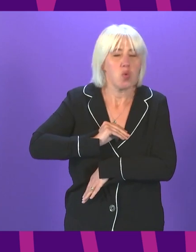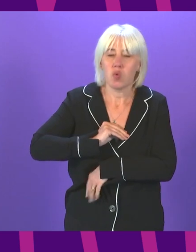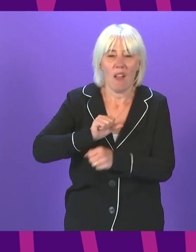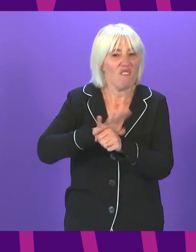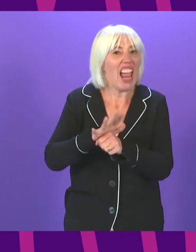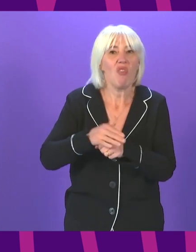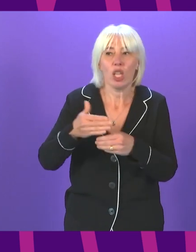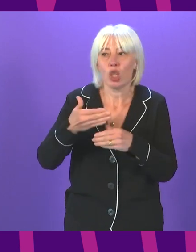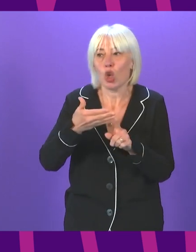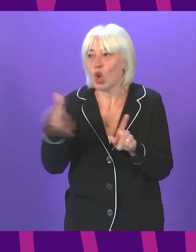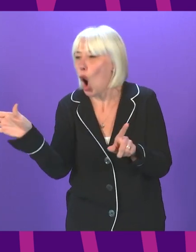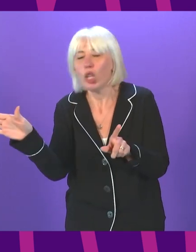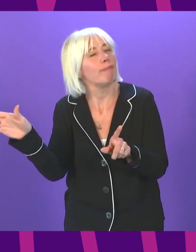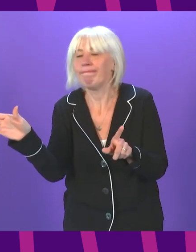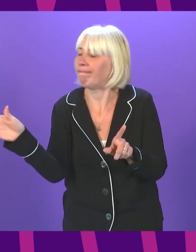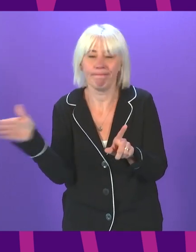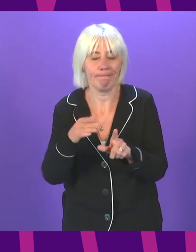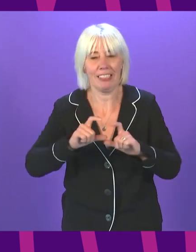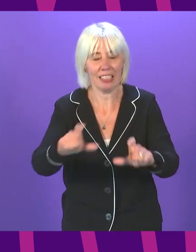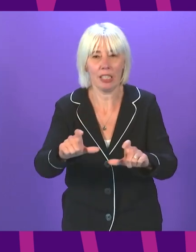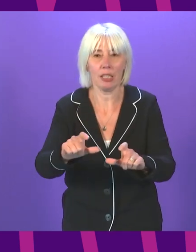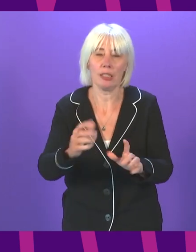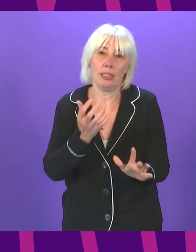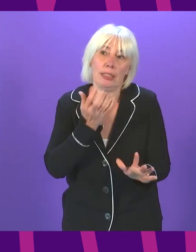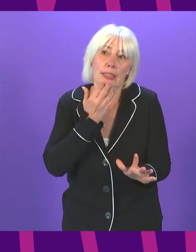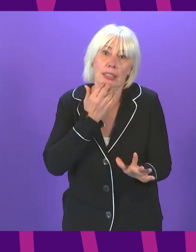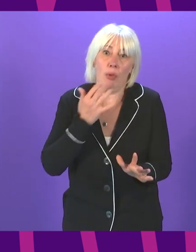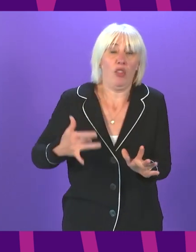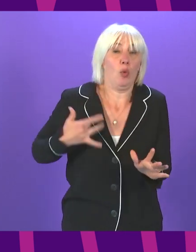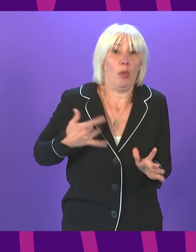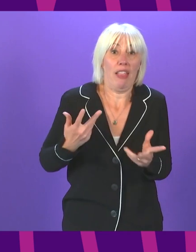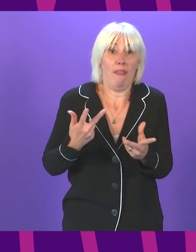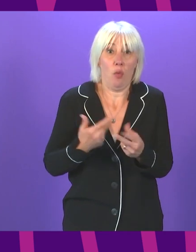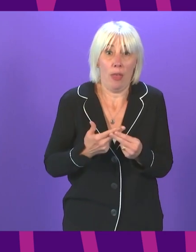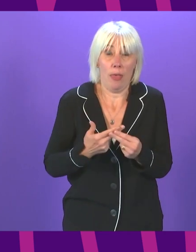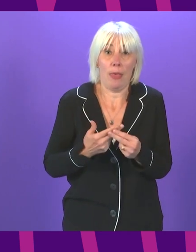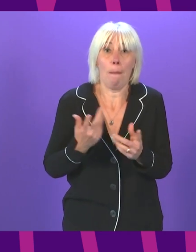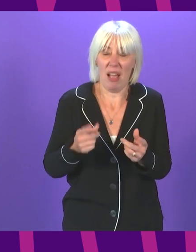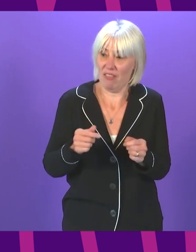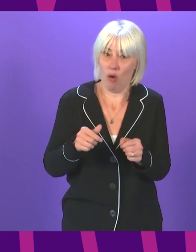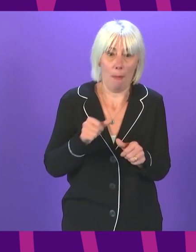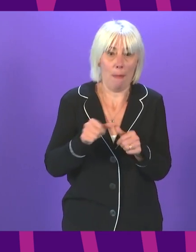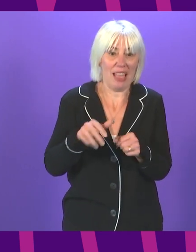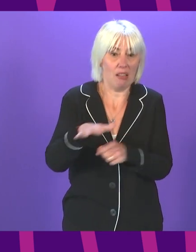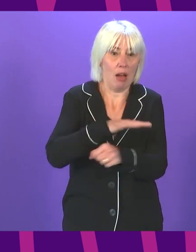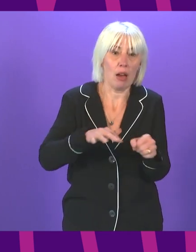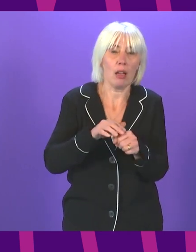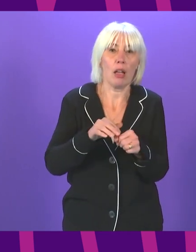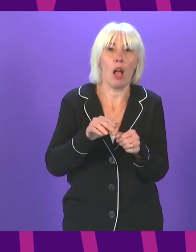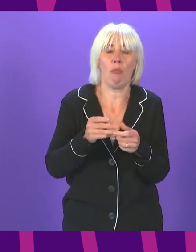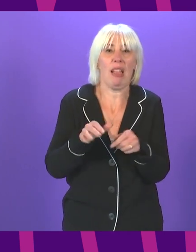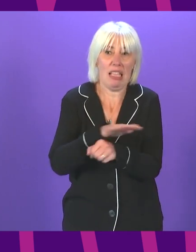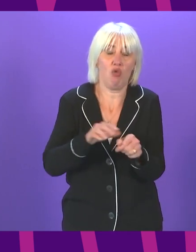away. We have to learn to live with COVID-19 for a better place due to the success of the vaccination